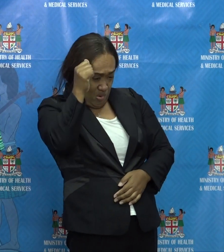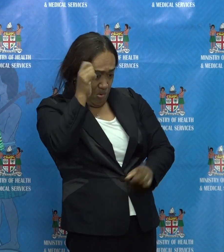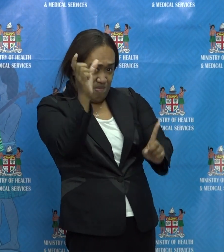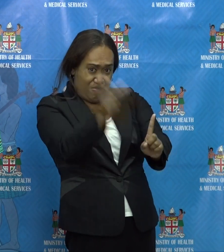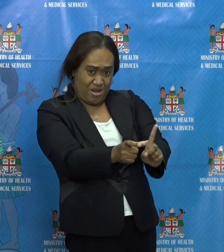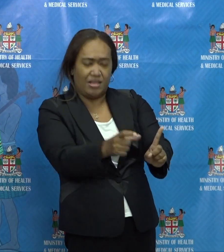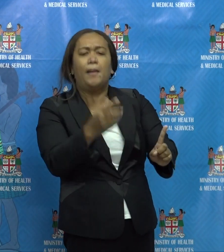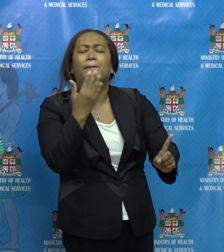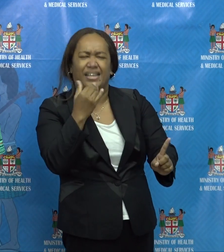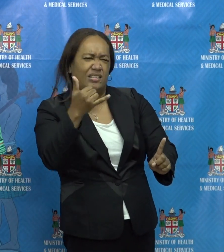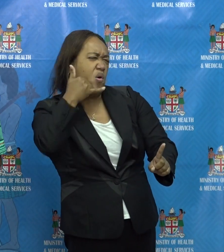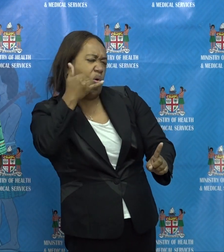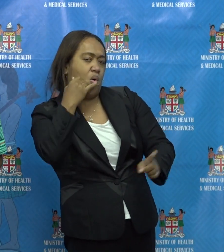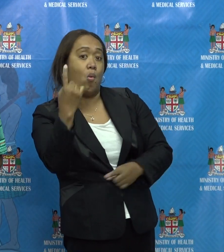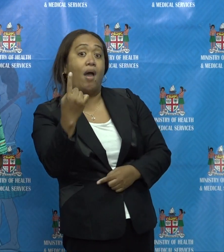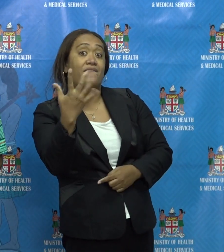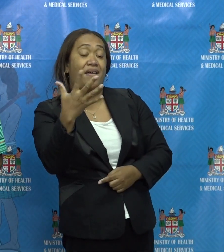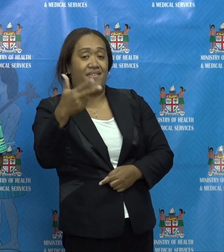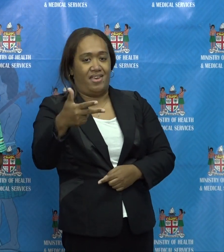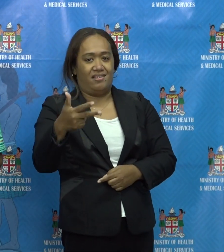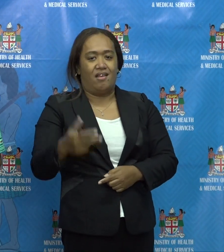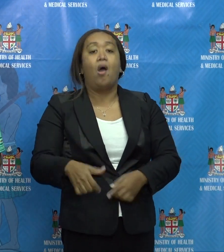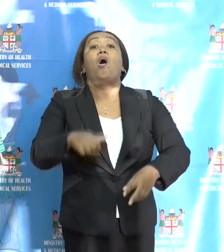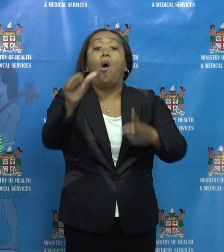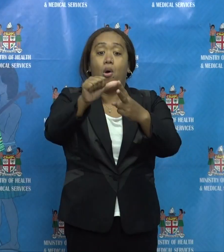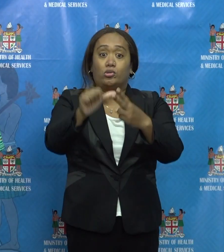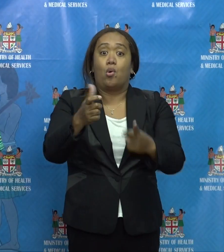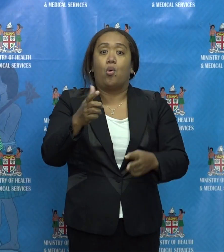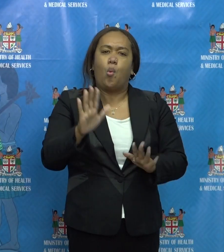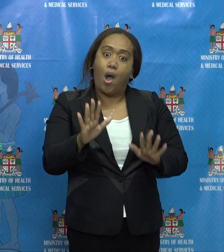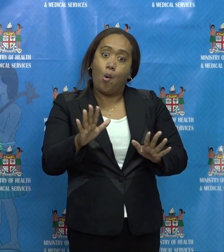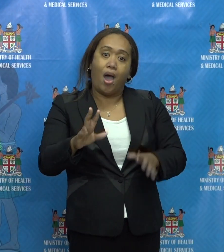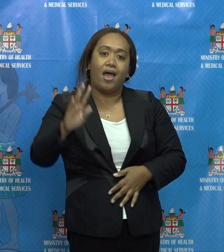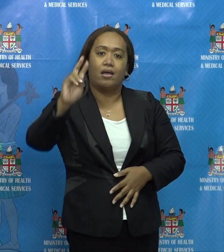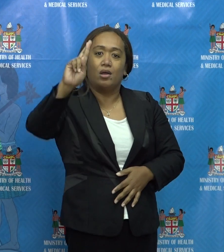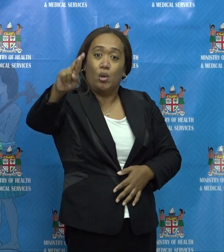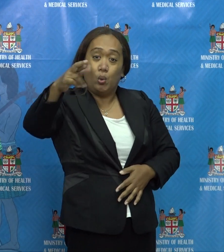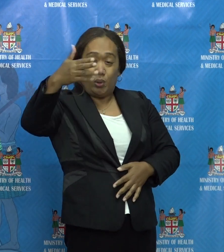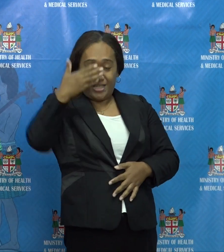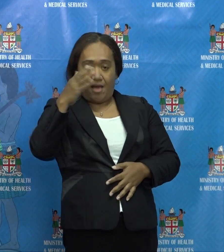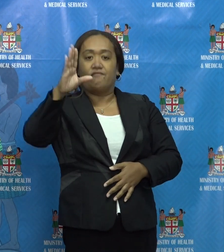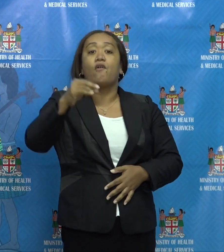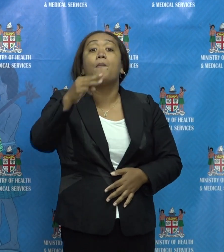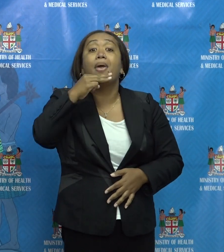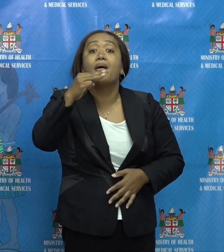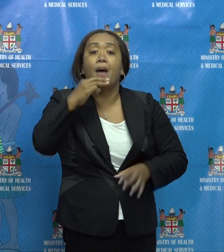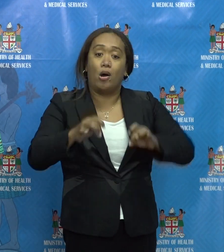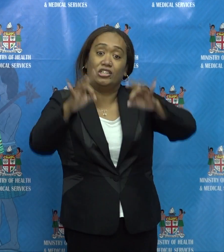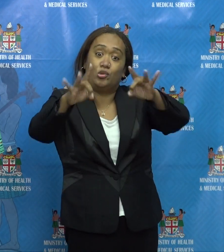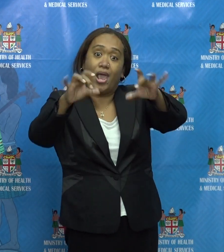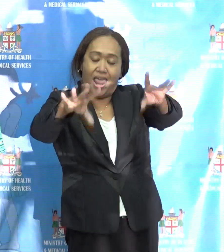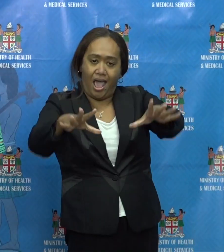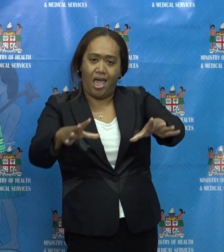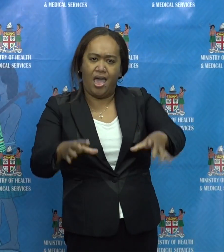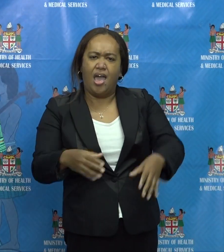We are also awaiting the results from Melbourne to confirm a genetic link to any other local cases in Fiji.